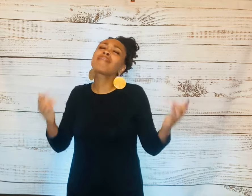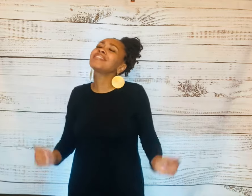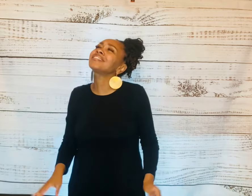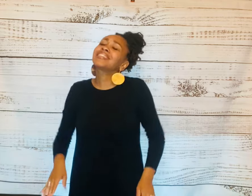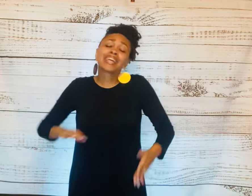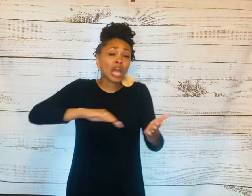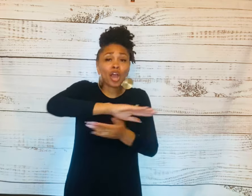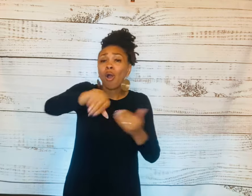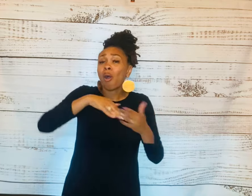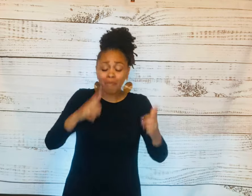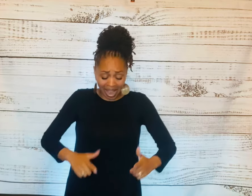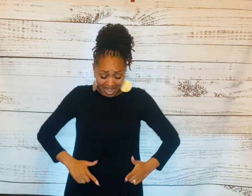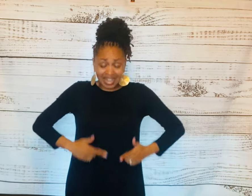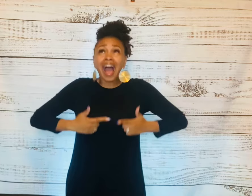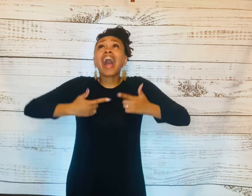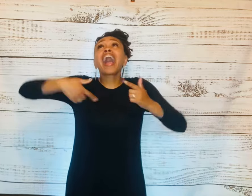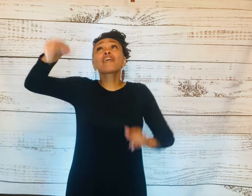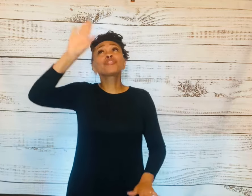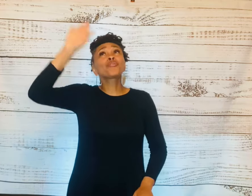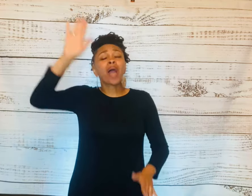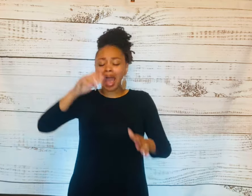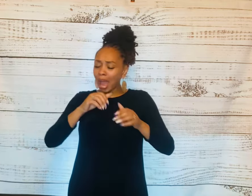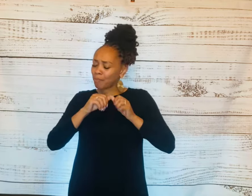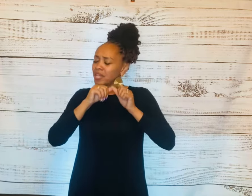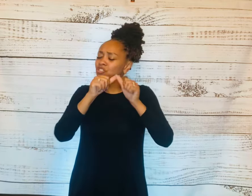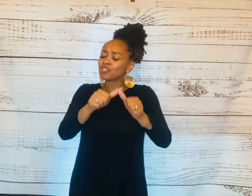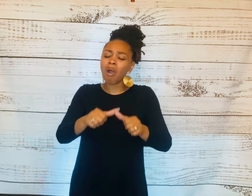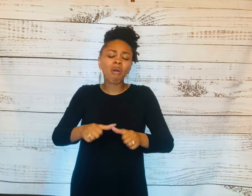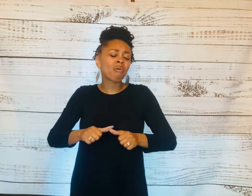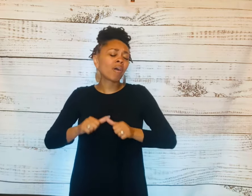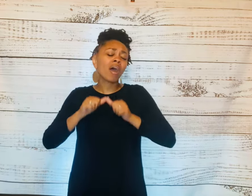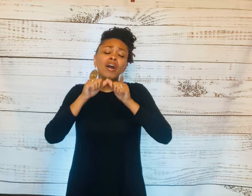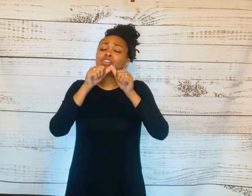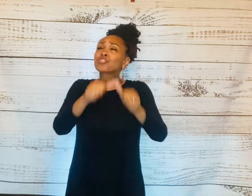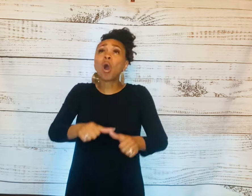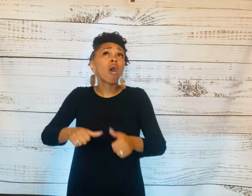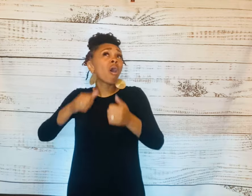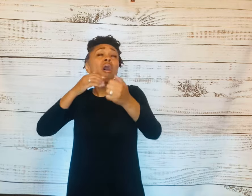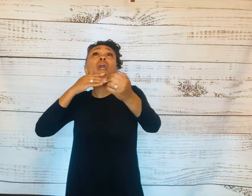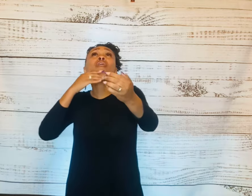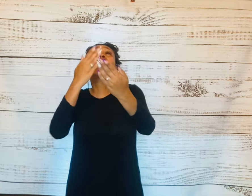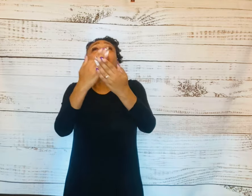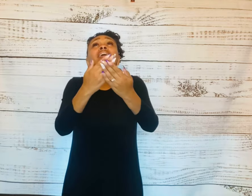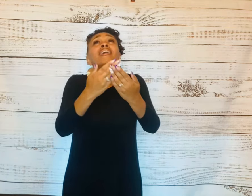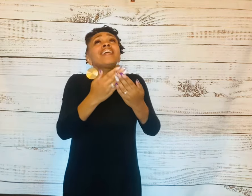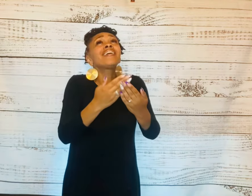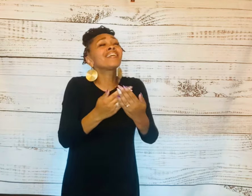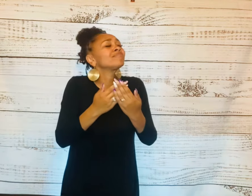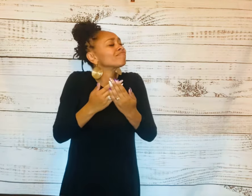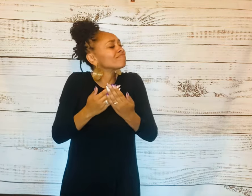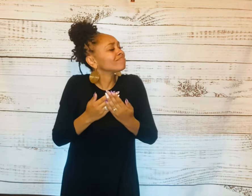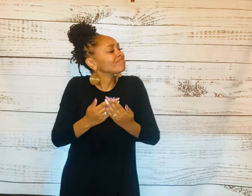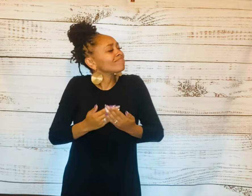And all my life You have been faithful And all my life You